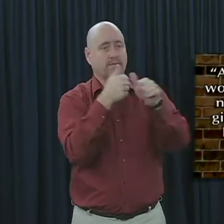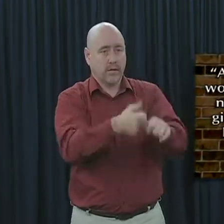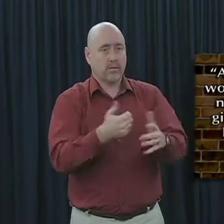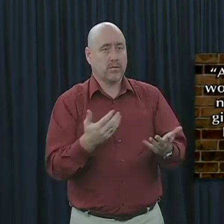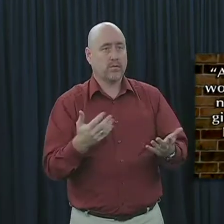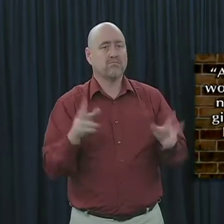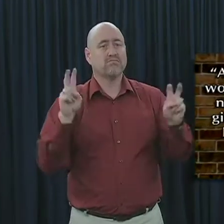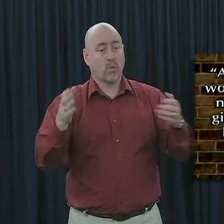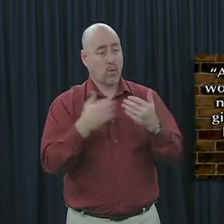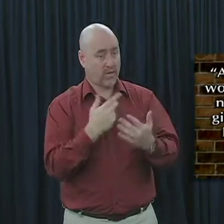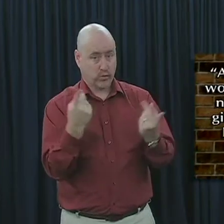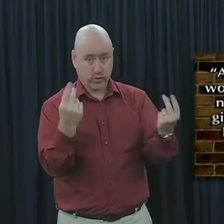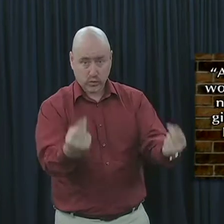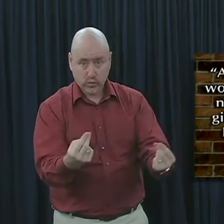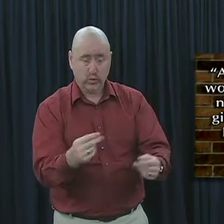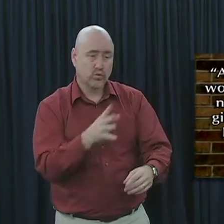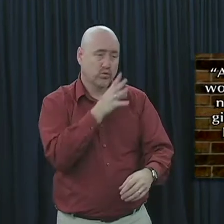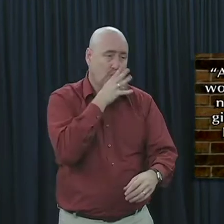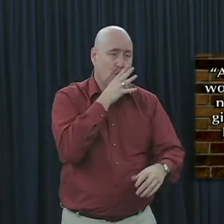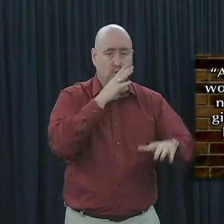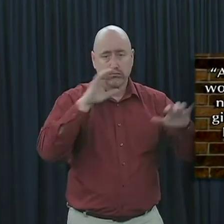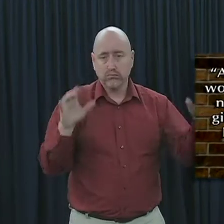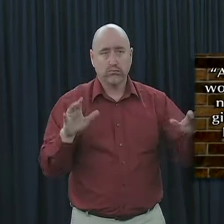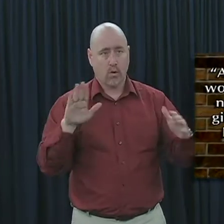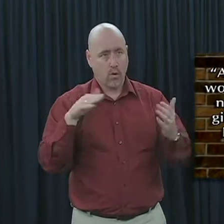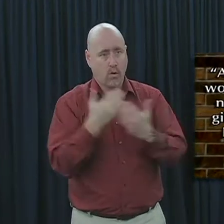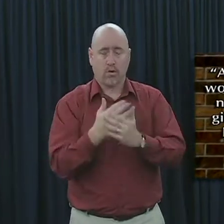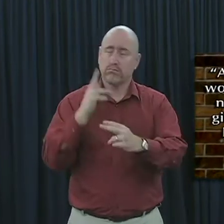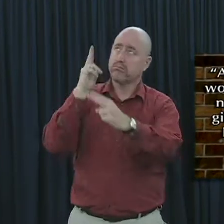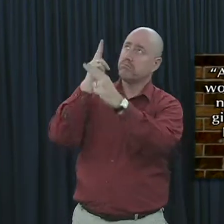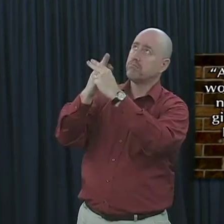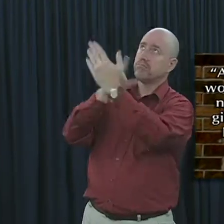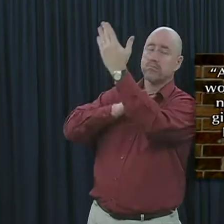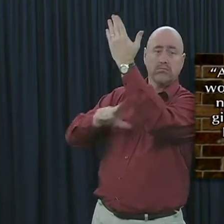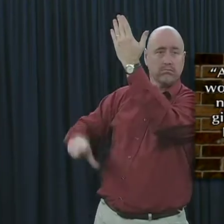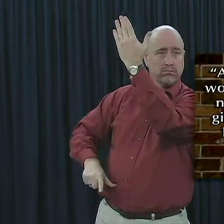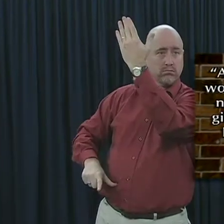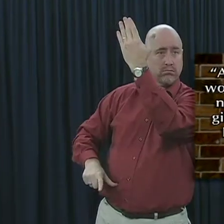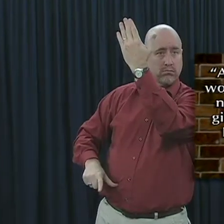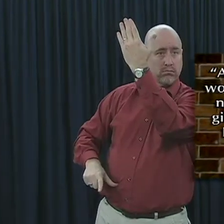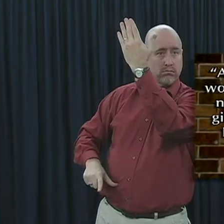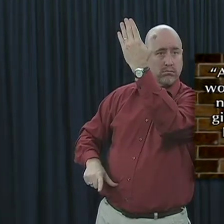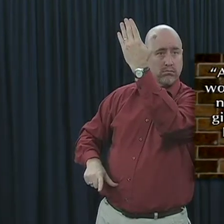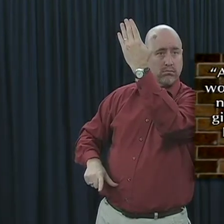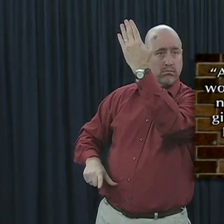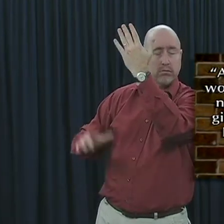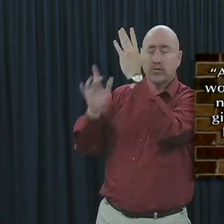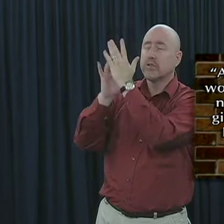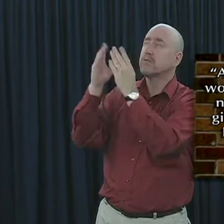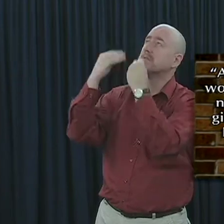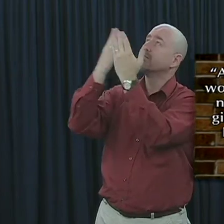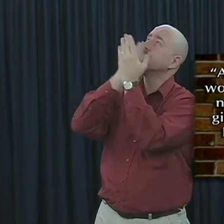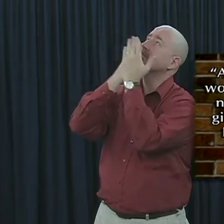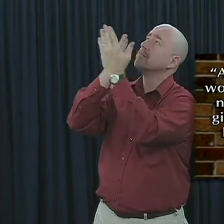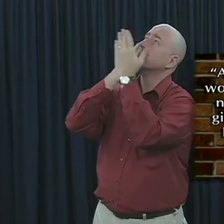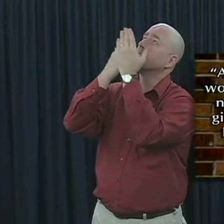And whatever you do in word or deed, do all in the name of the Lord Jesus, giving